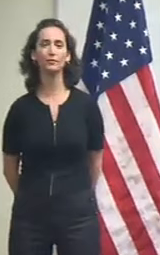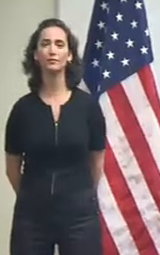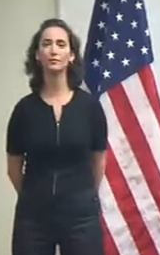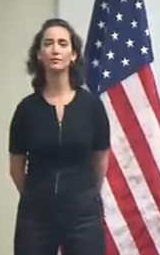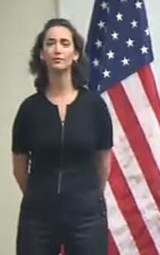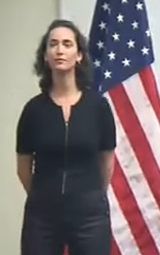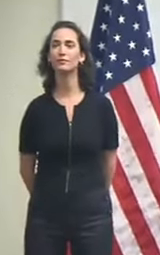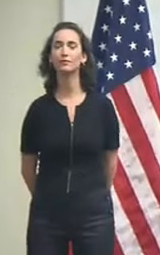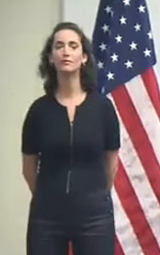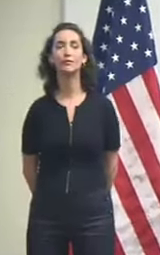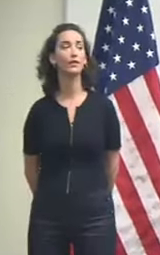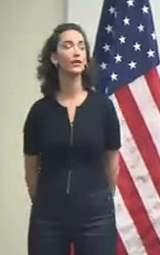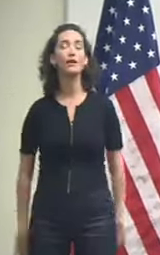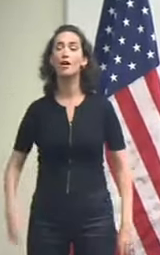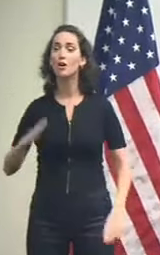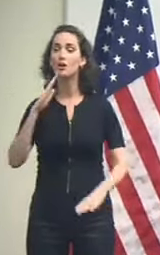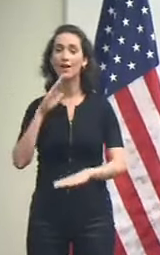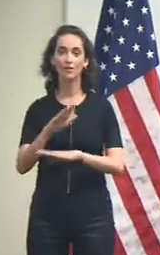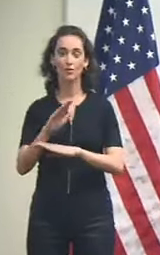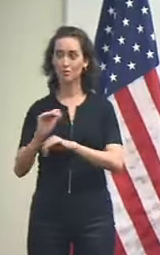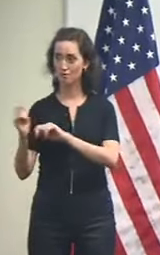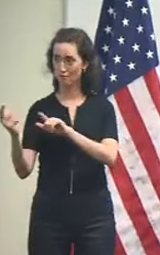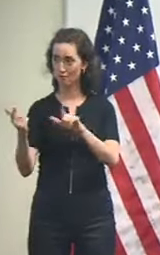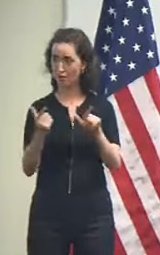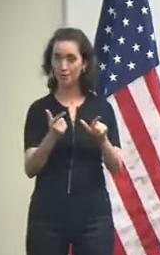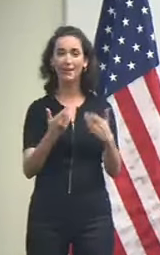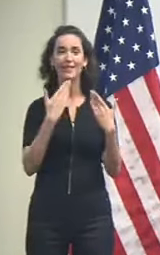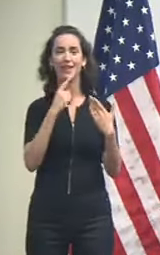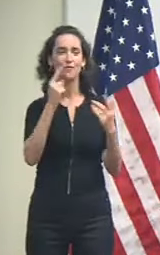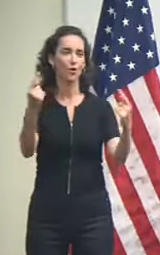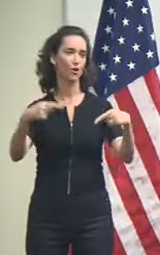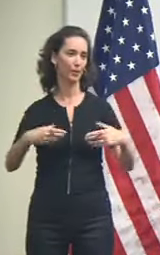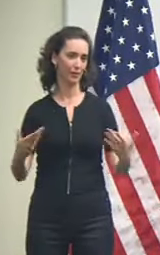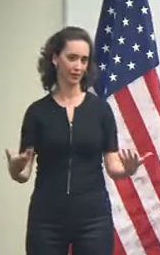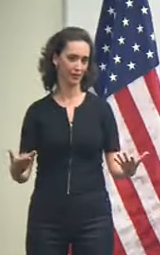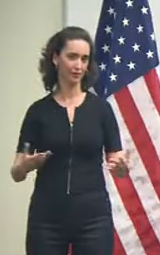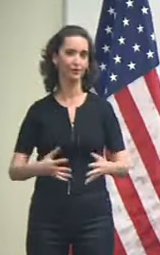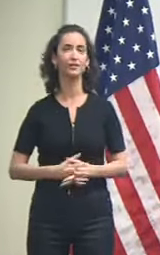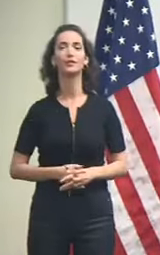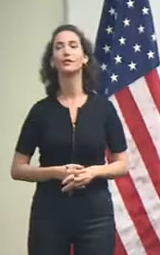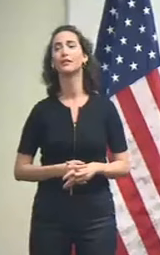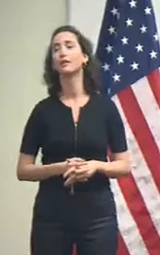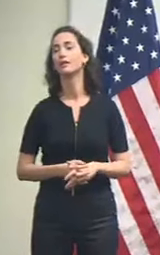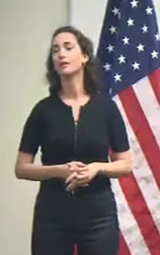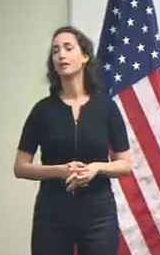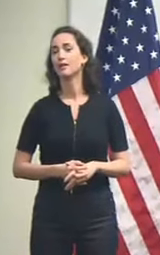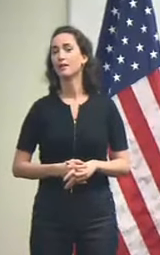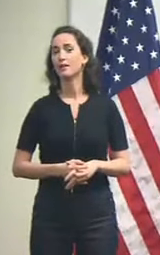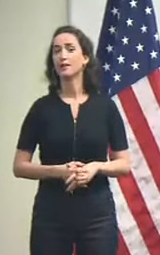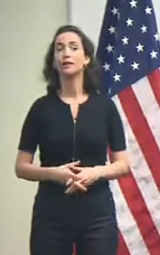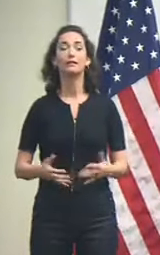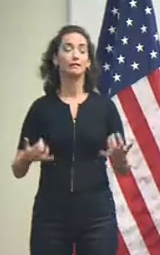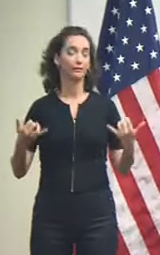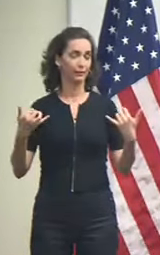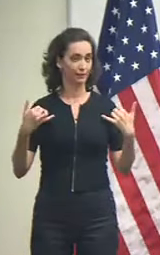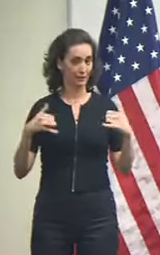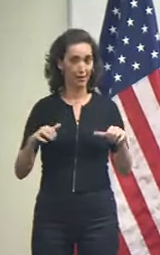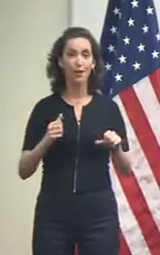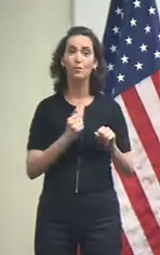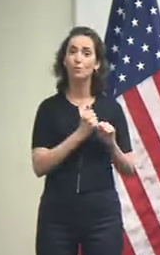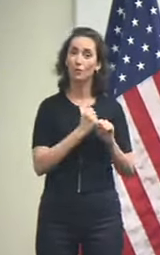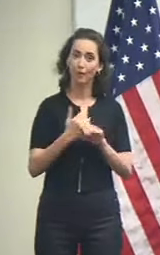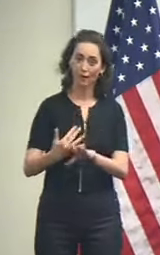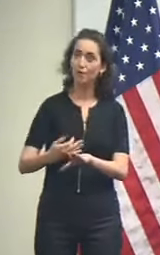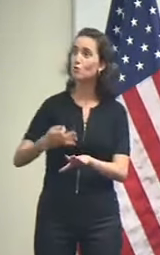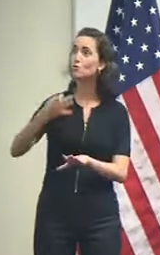Good afternoon, everybody, and thank you for being here as we continue to prepare for the arrival